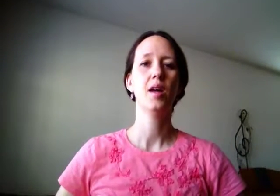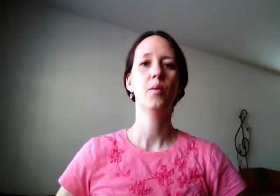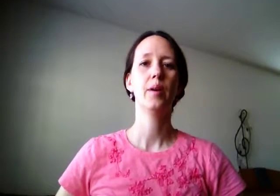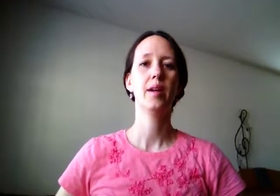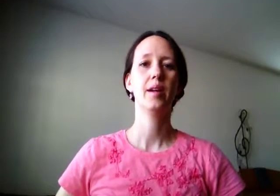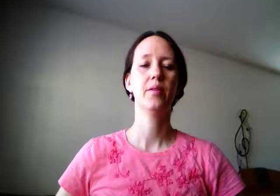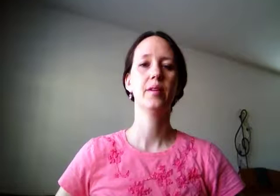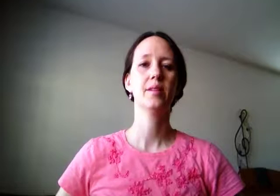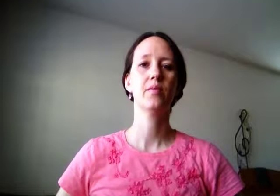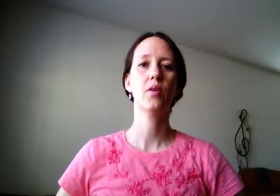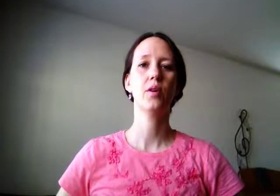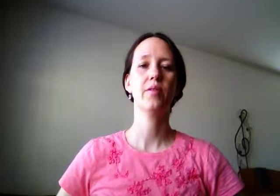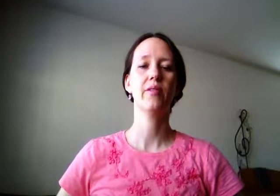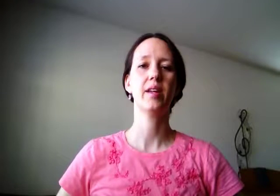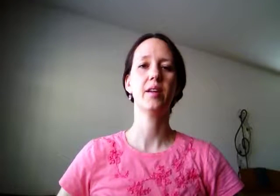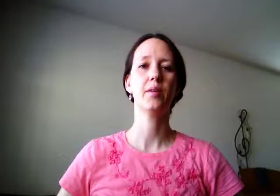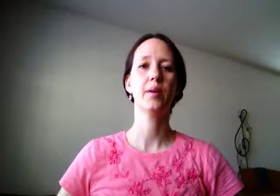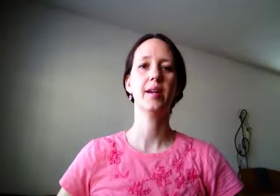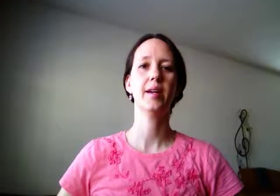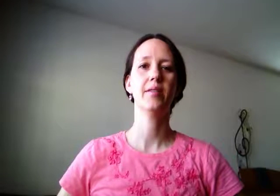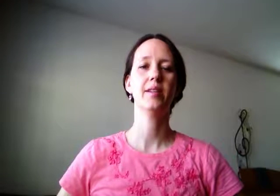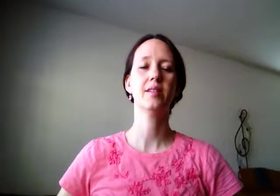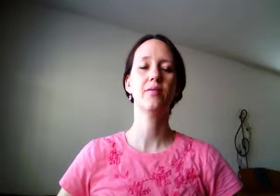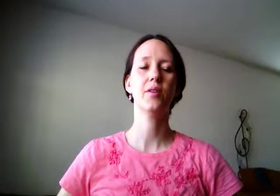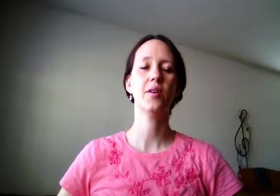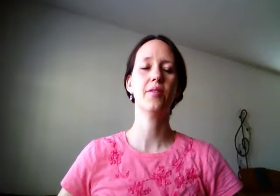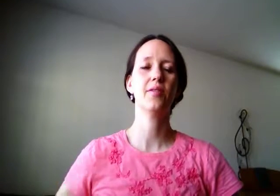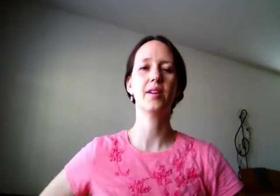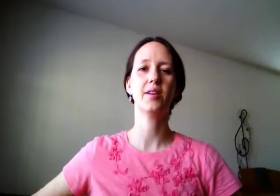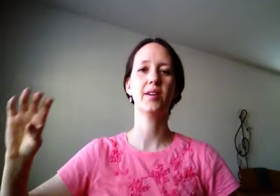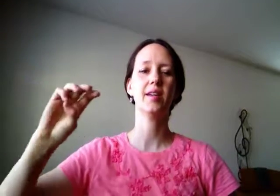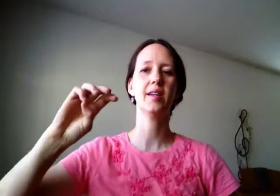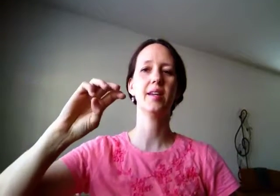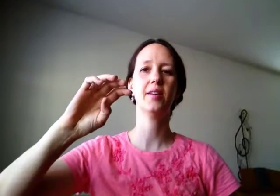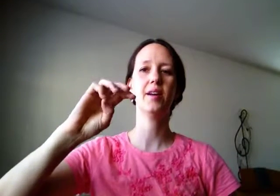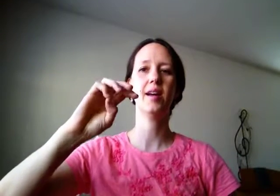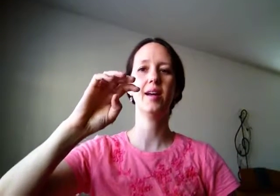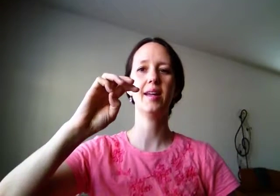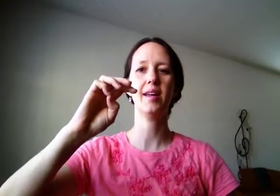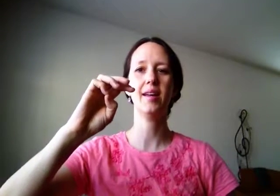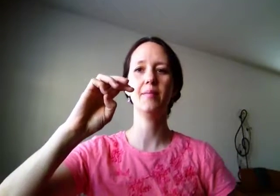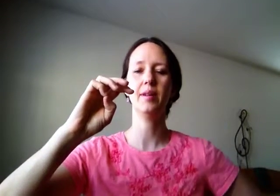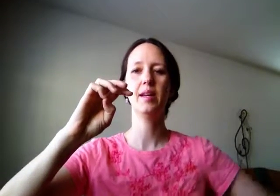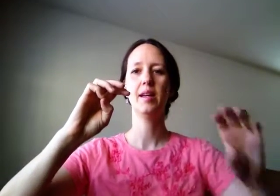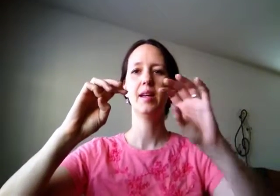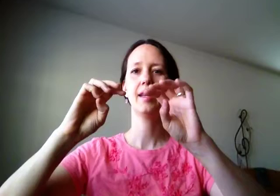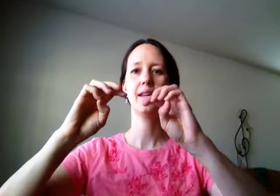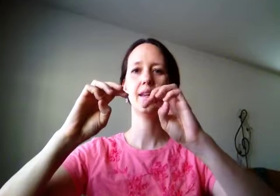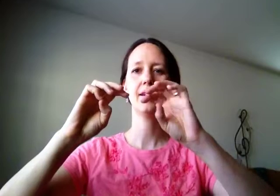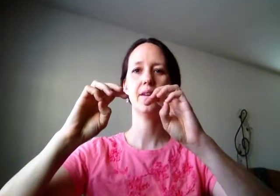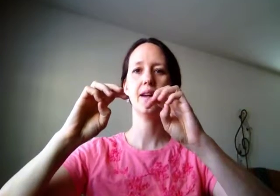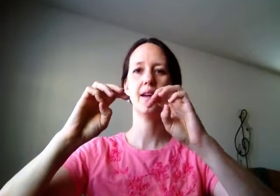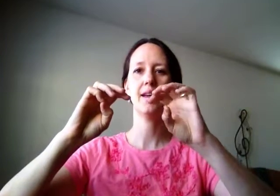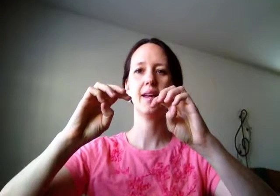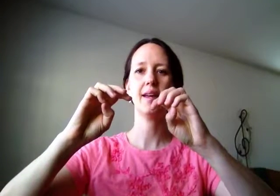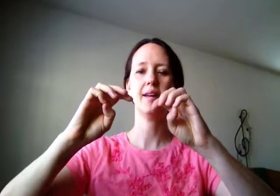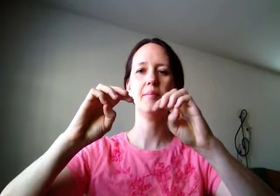Where is fourth finger? Where is fourth finger? Here I am. Here I am.